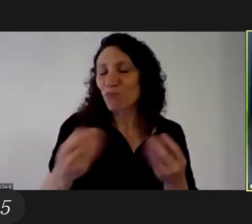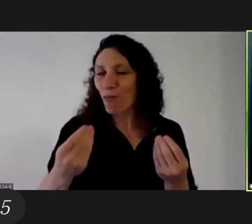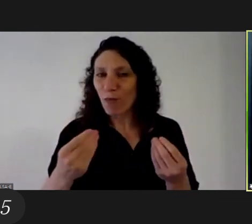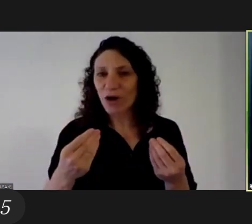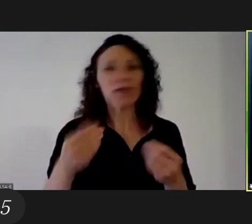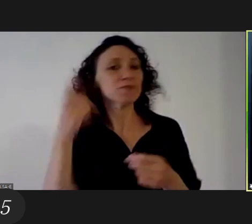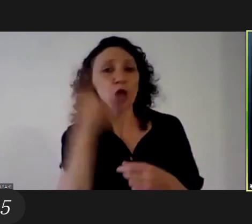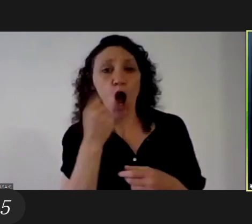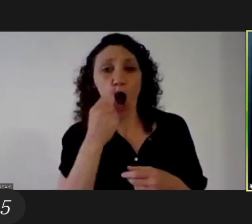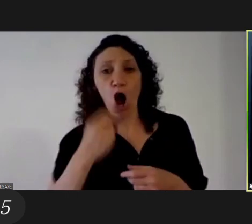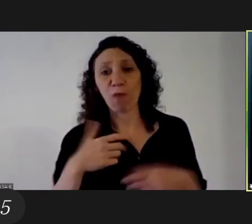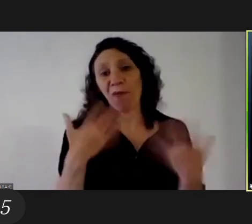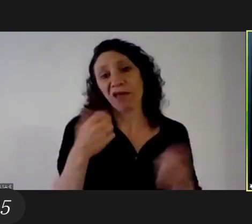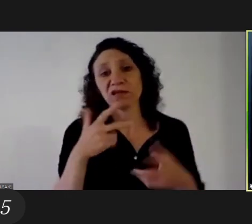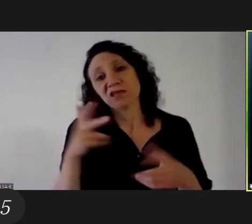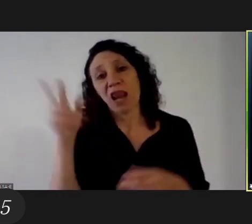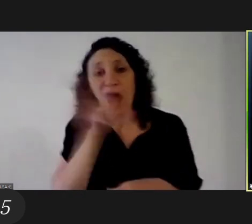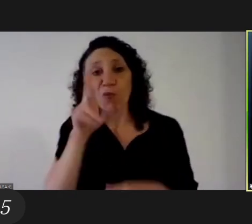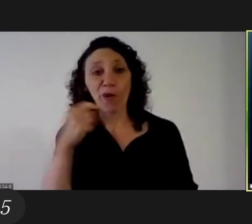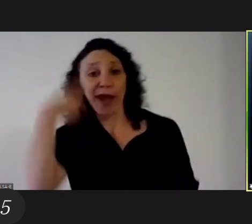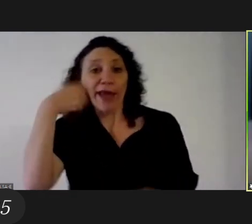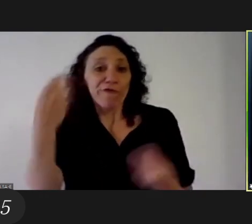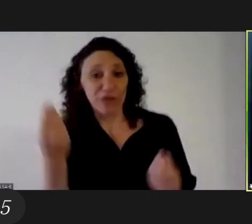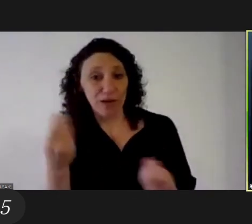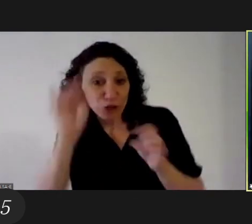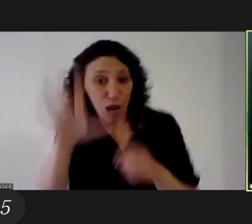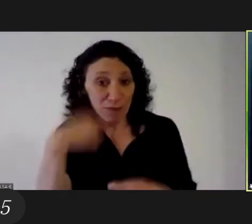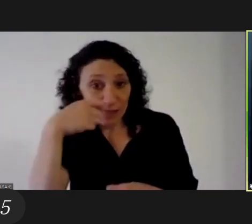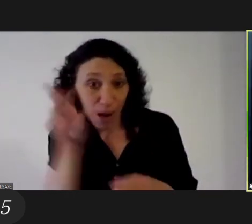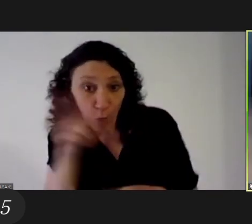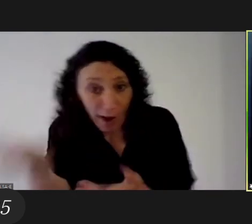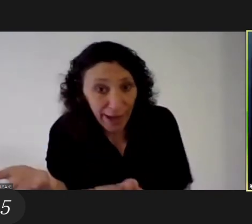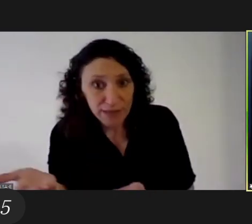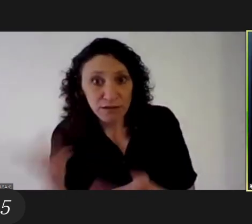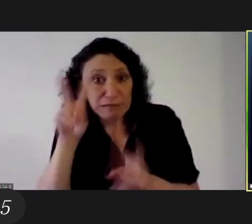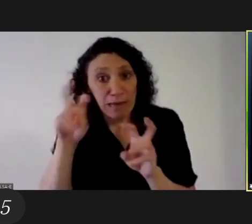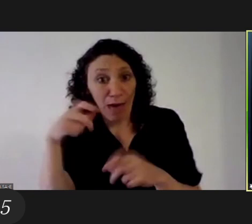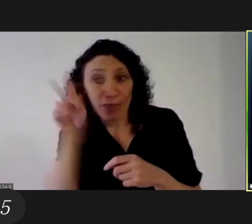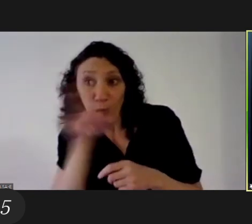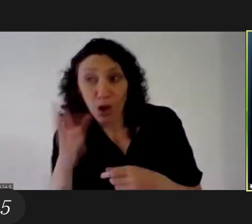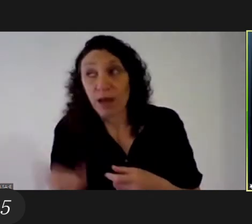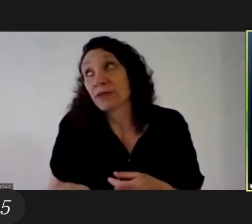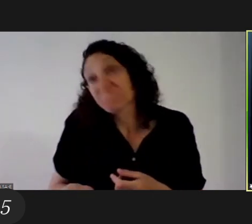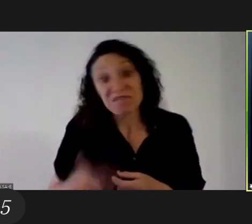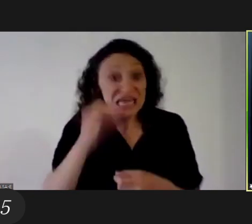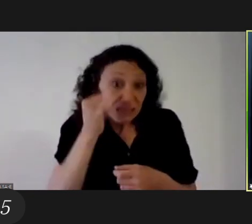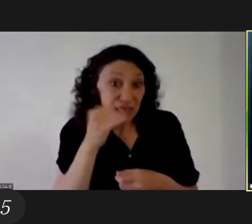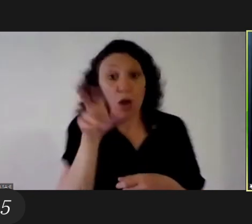hear that because men say i don't want to do women film and they shoot about women